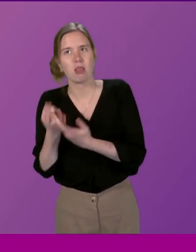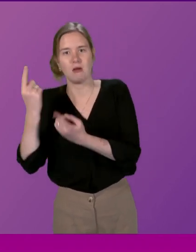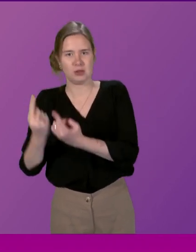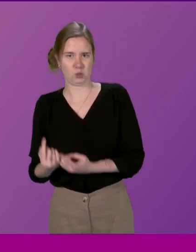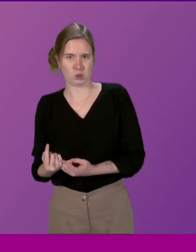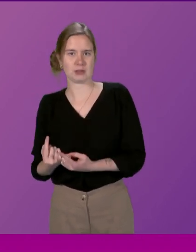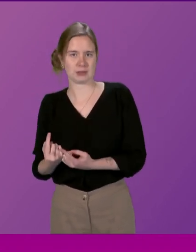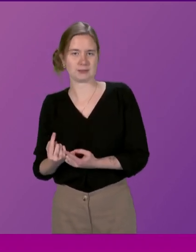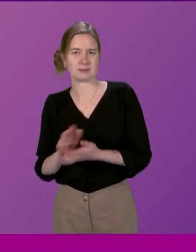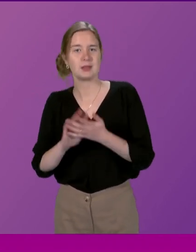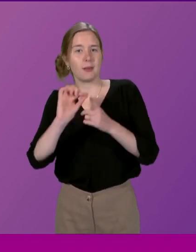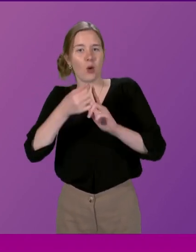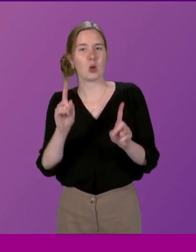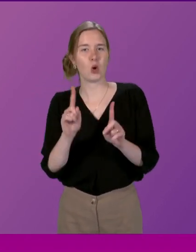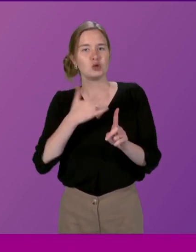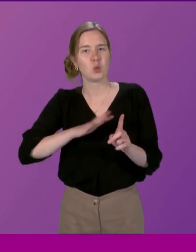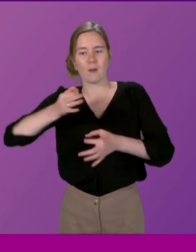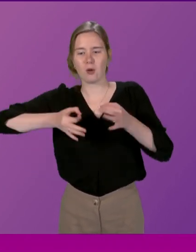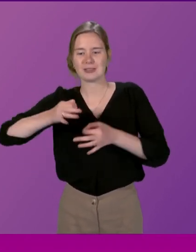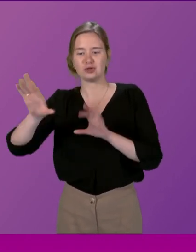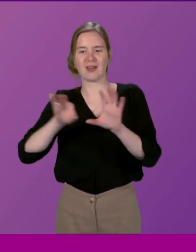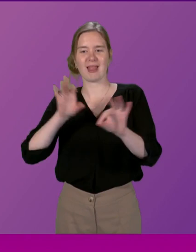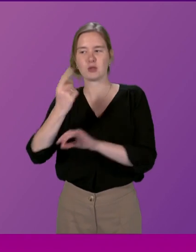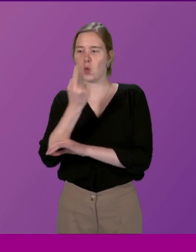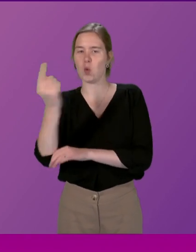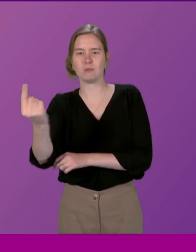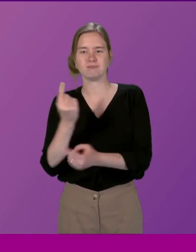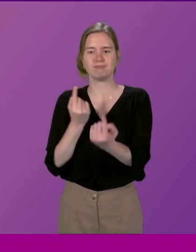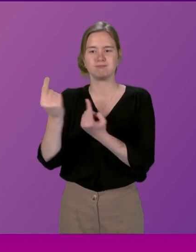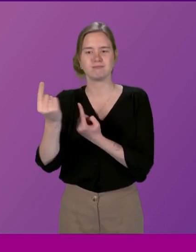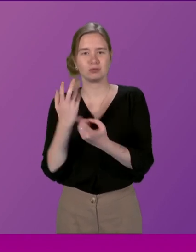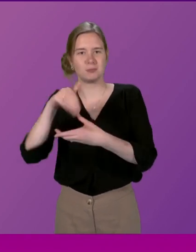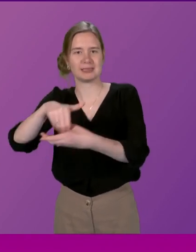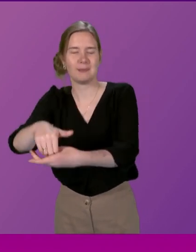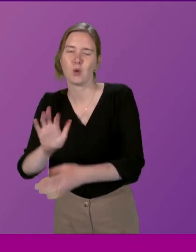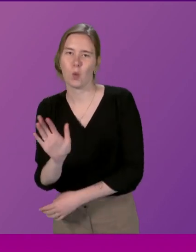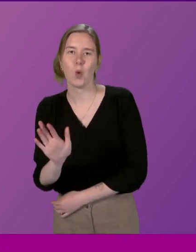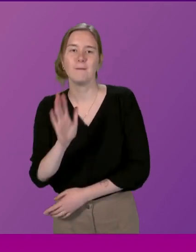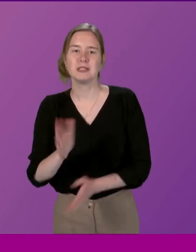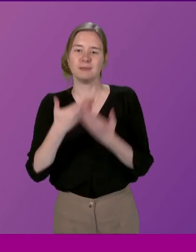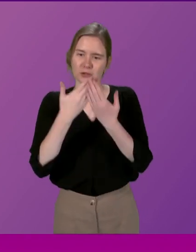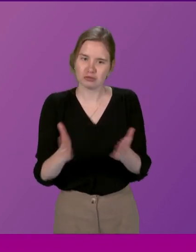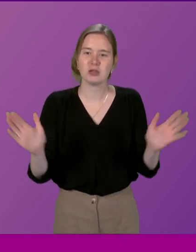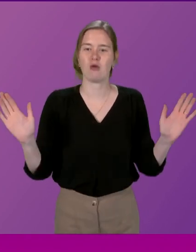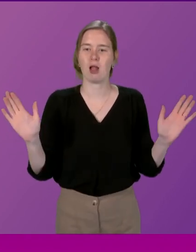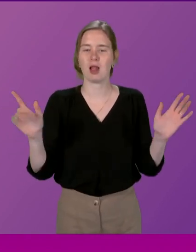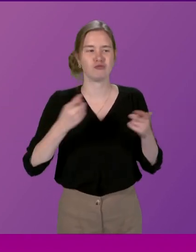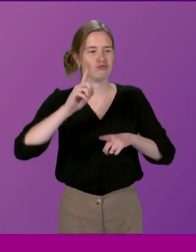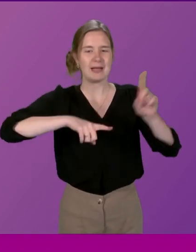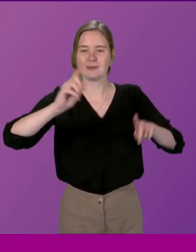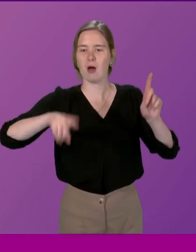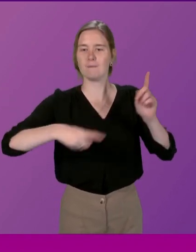although the point is you don't want the politicians to select the individuals who would participate, but for that to be genuinely a random